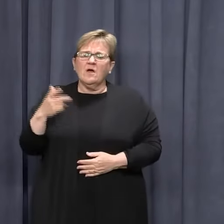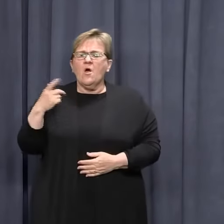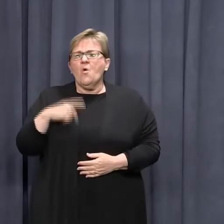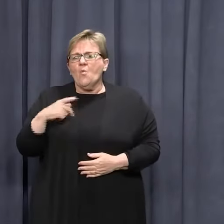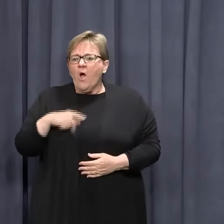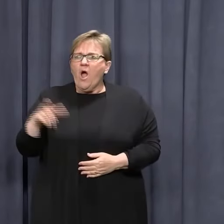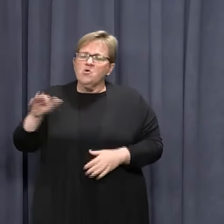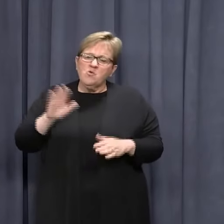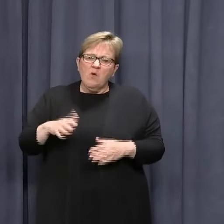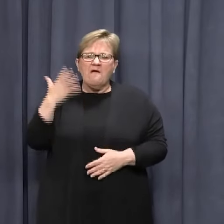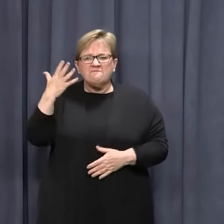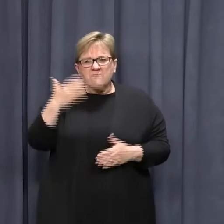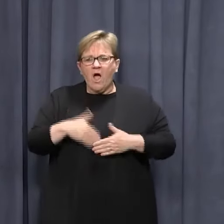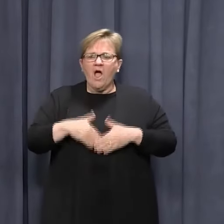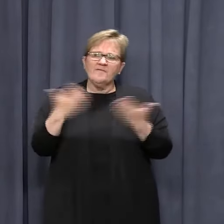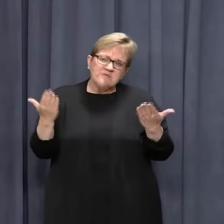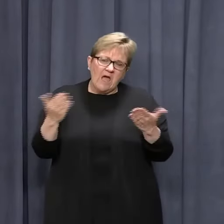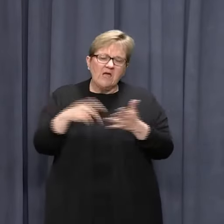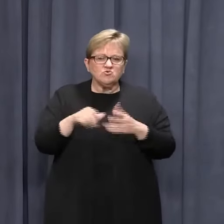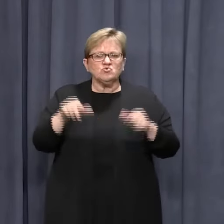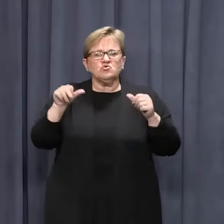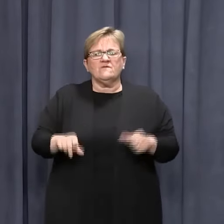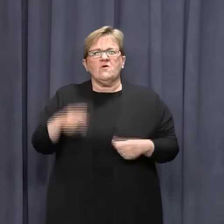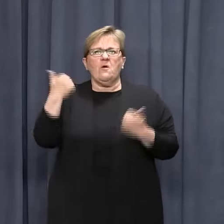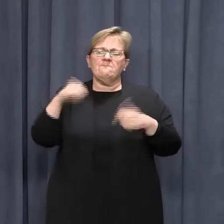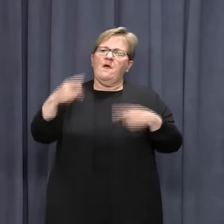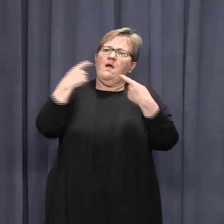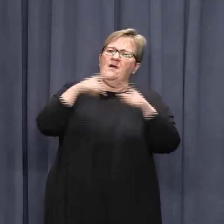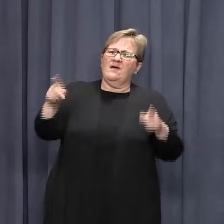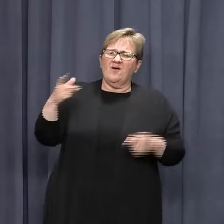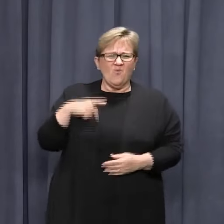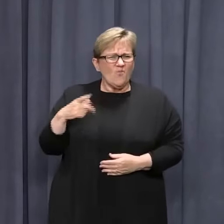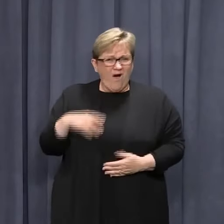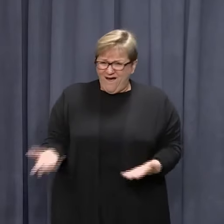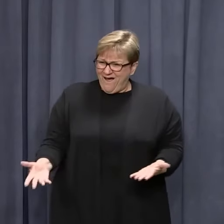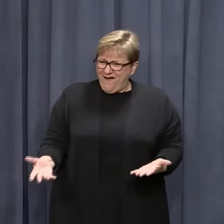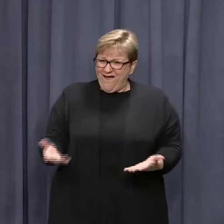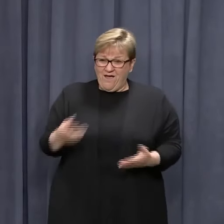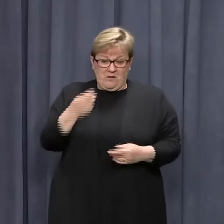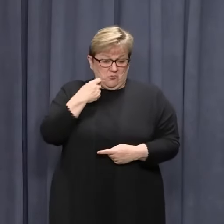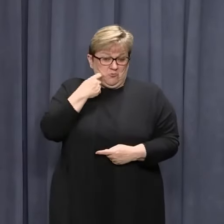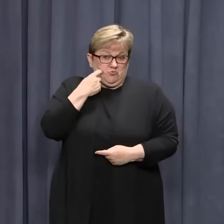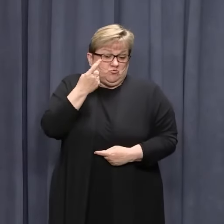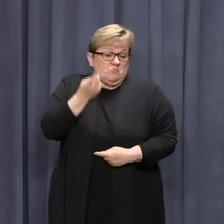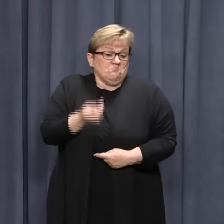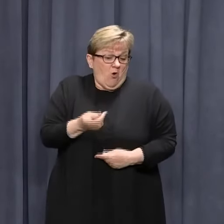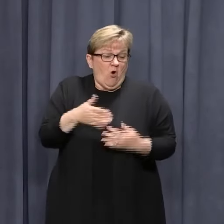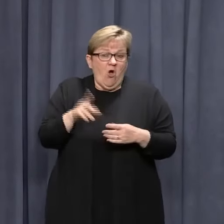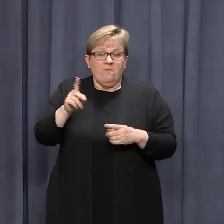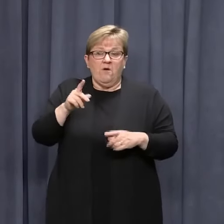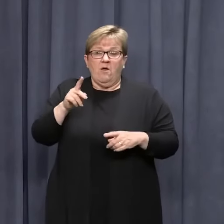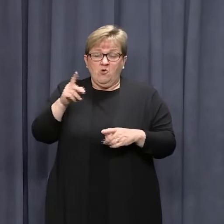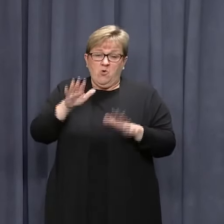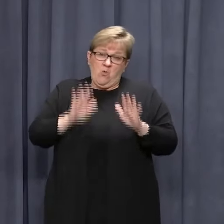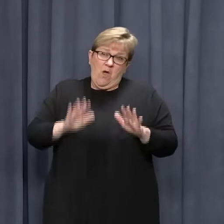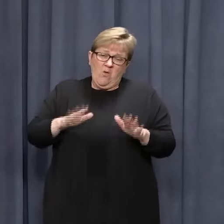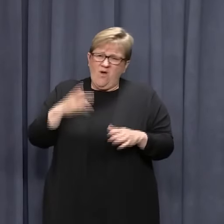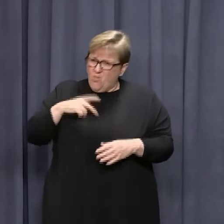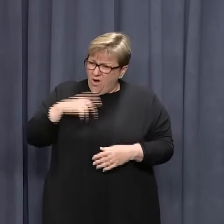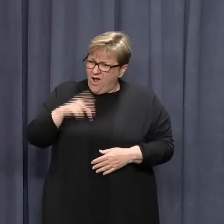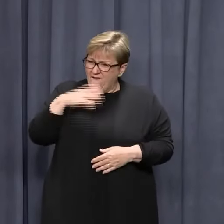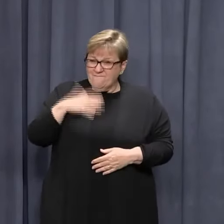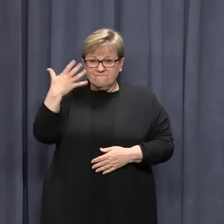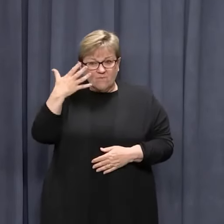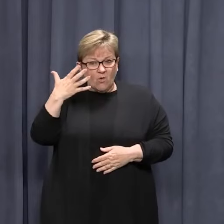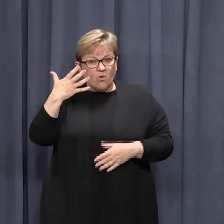it take five days to confirm today's announcement right on the eve of the scheduled reopening? Like, did you need those full